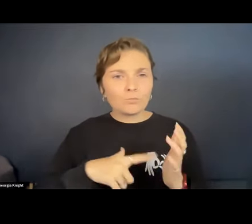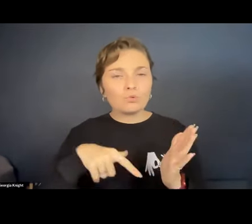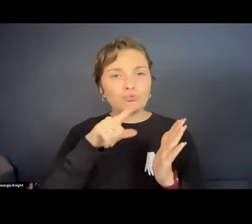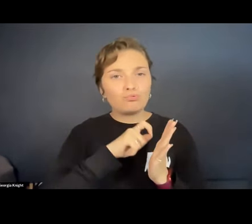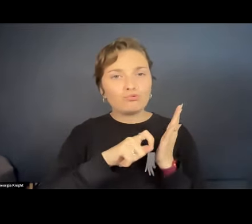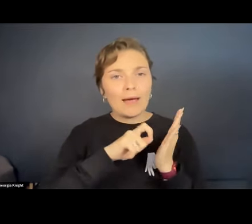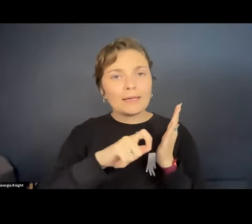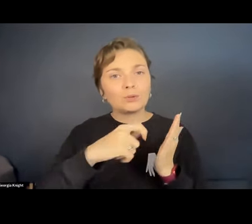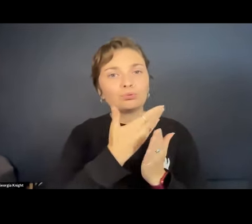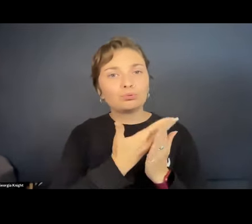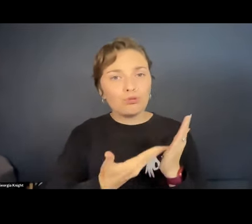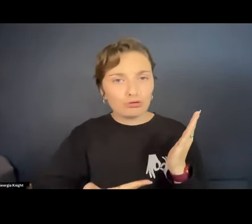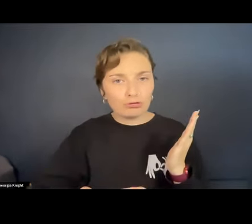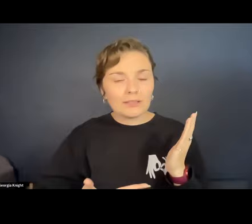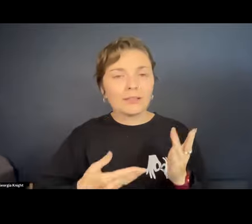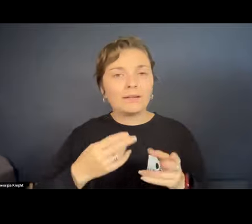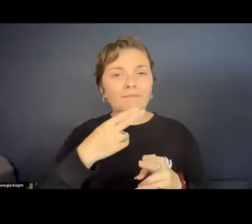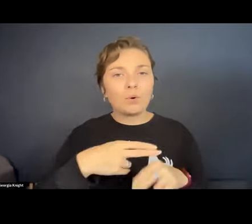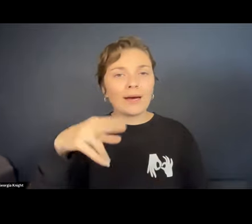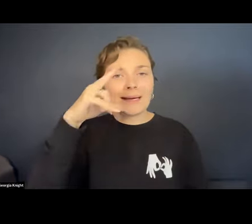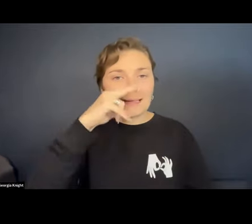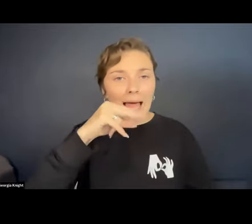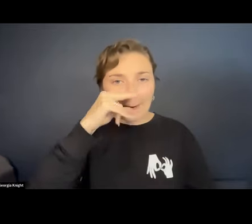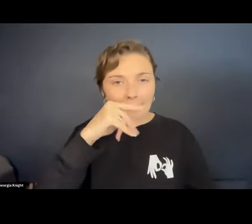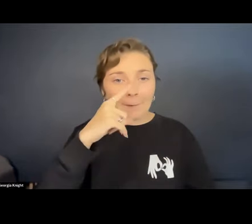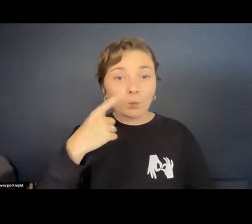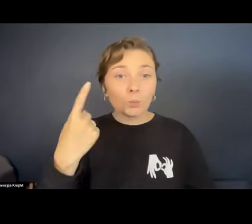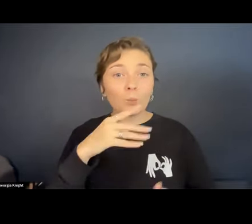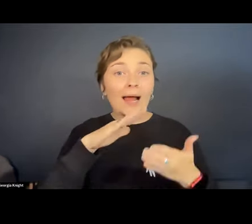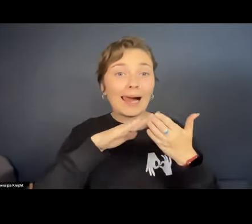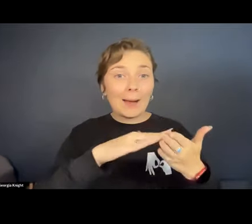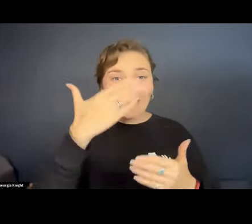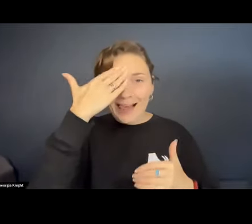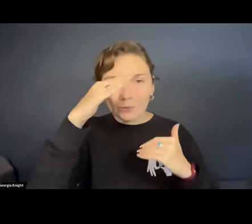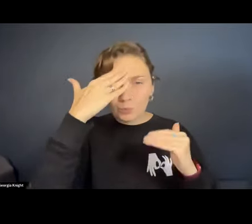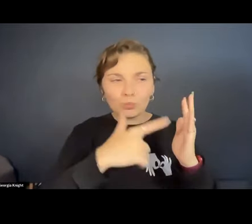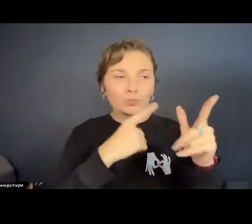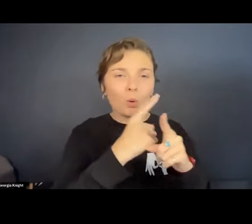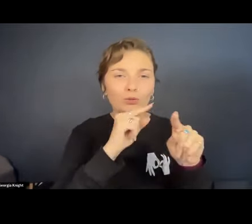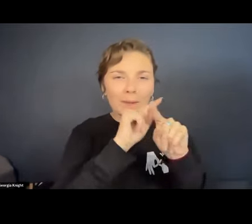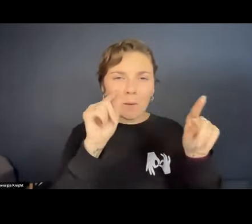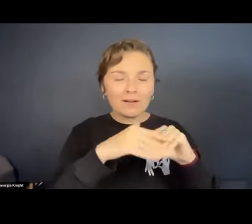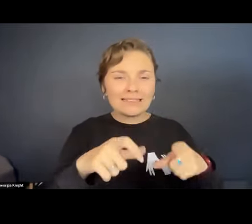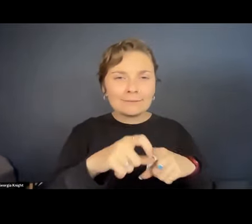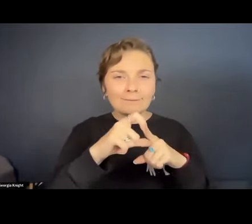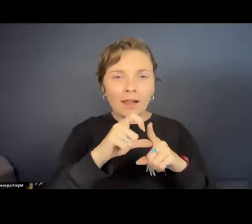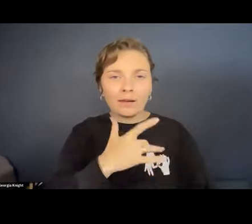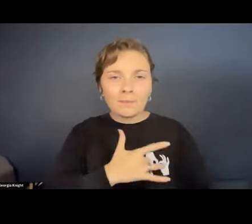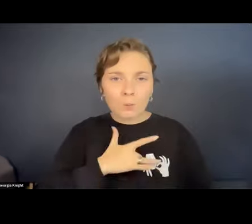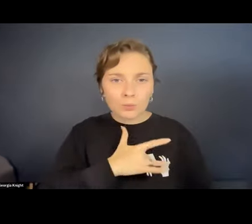a story for young people that helped adults talk to them about difficult emotions